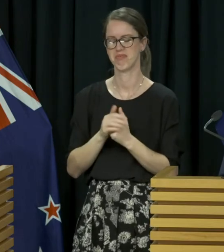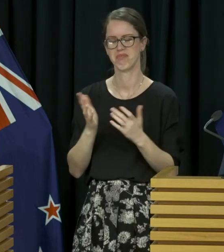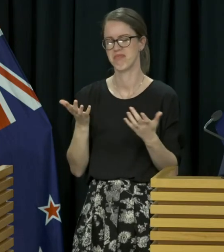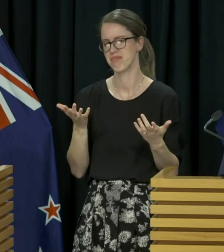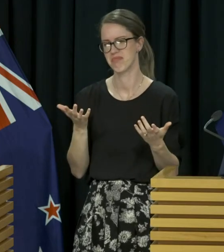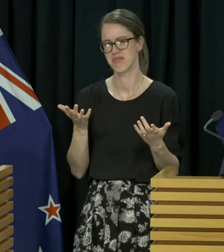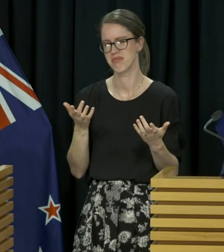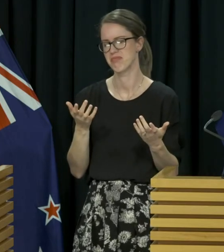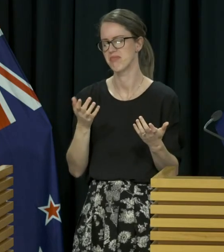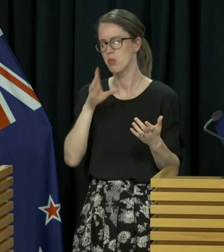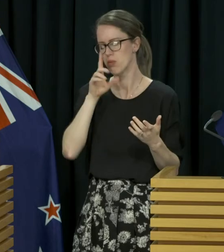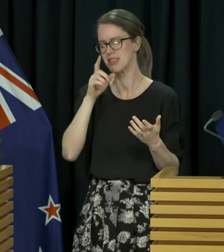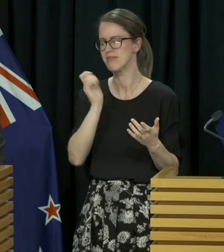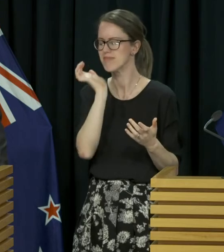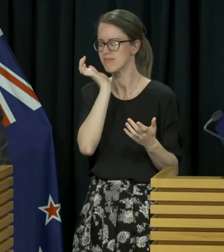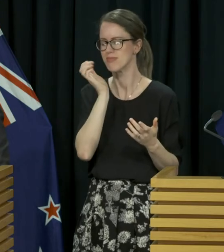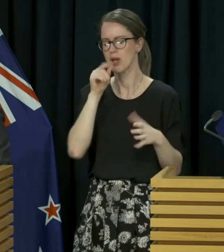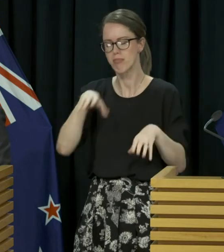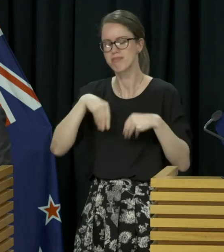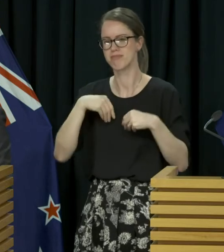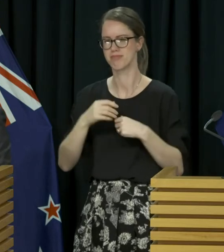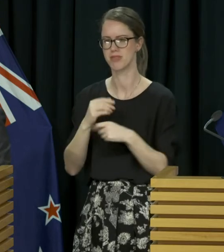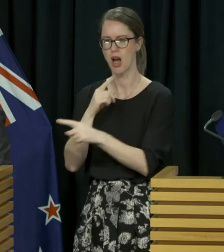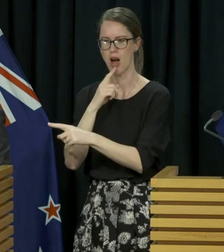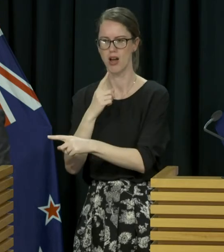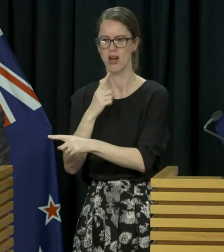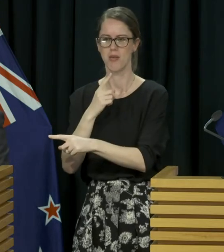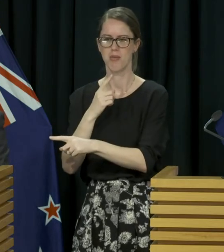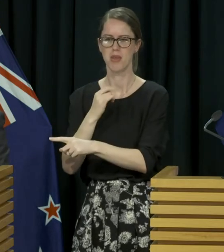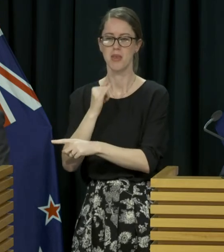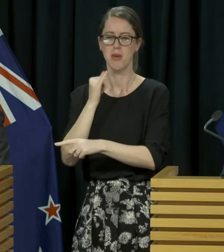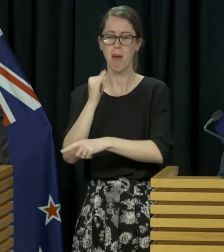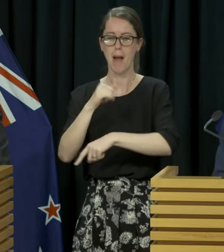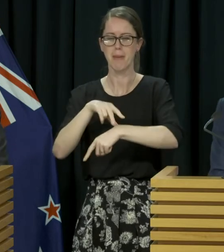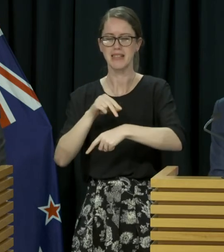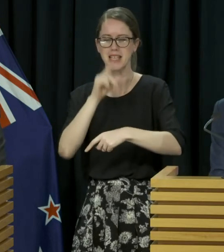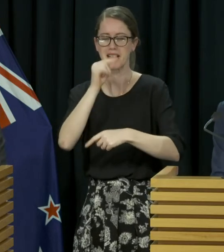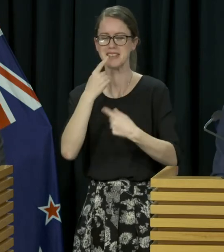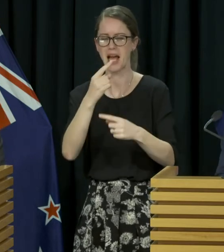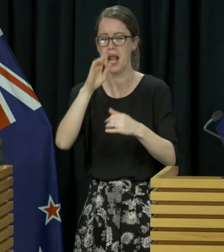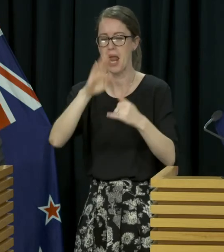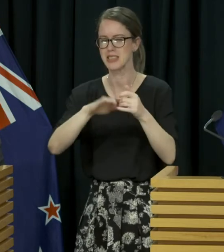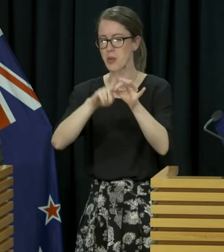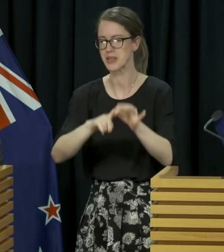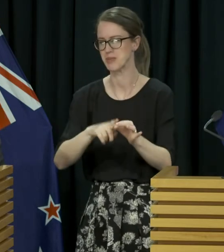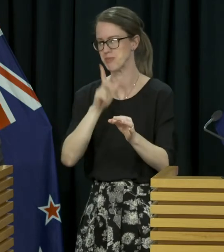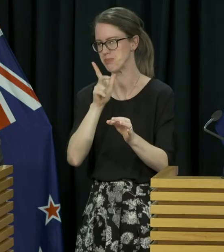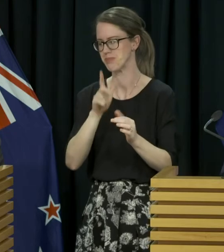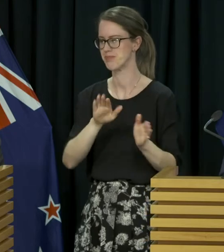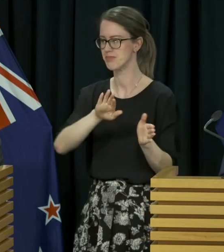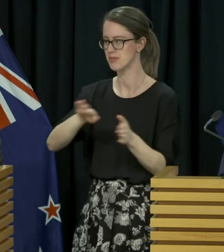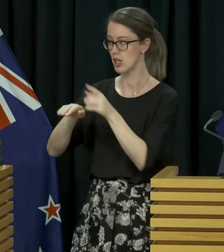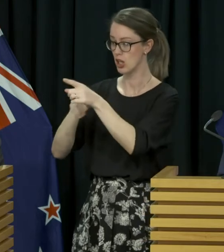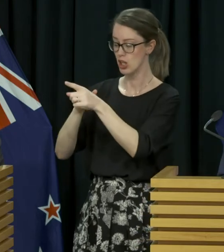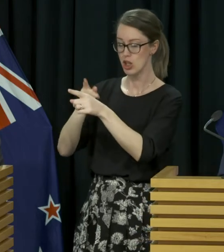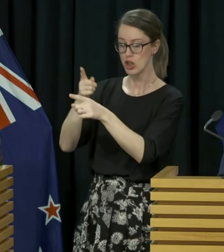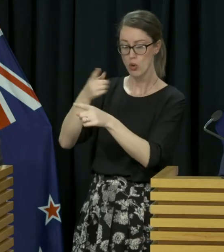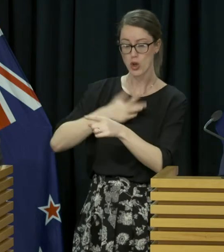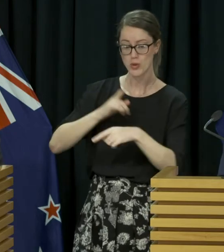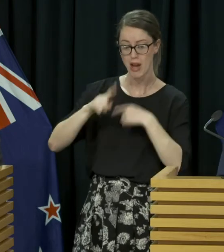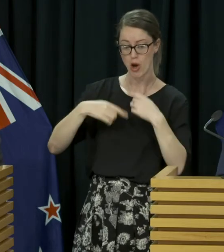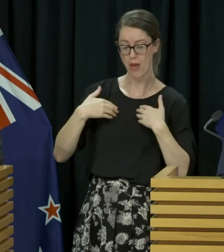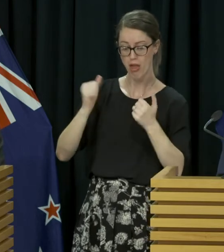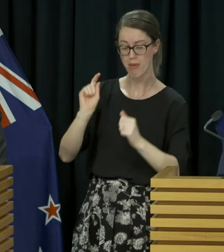it's bearable. All right, I'll be the bad cop here and say last couple of questions. Barry? Would you like to stay on the health role? Nice try.